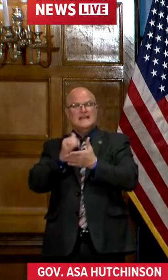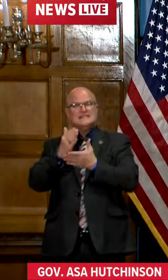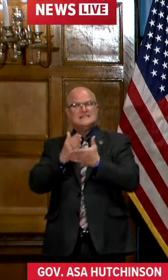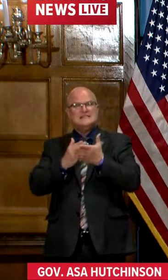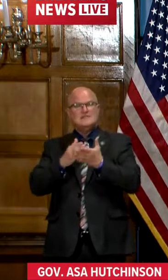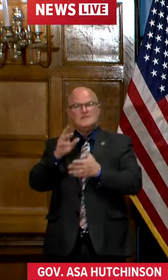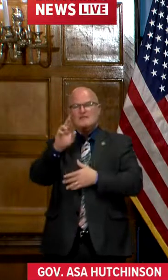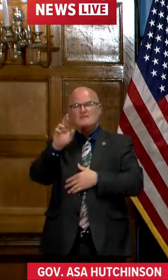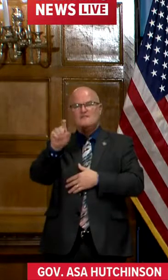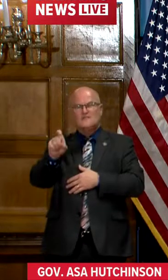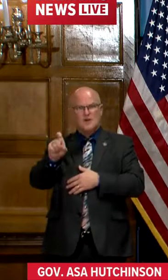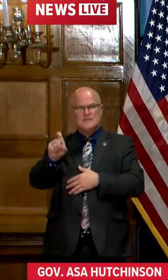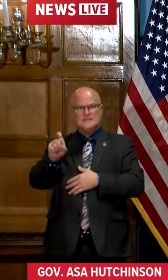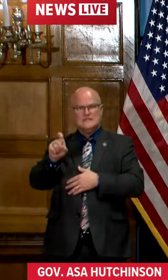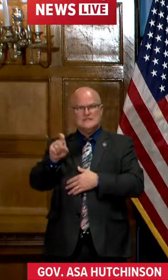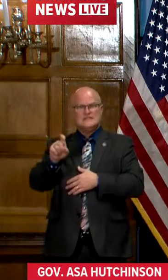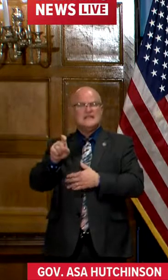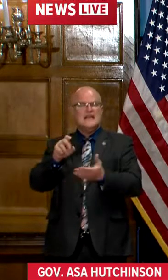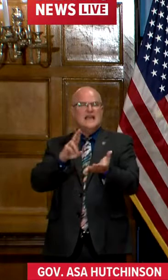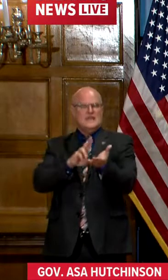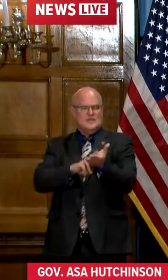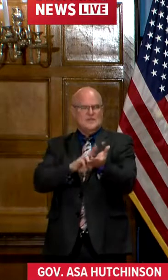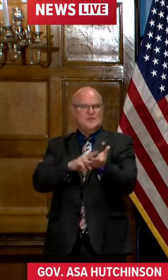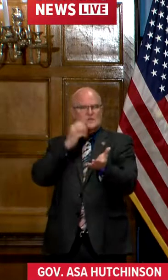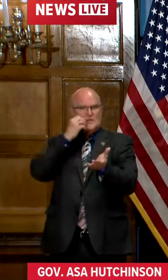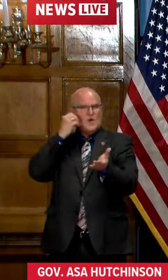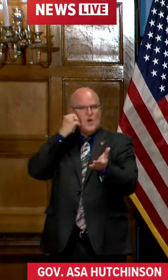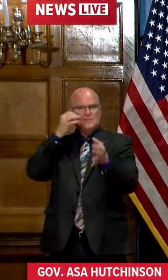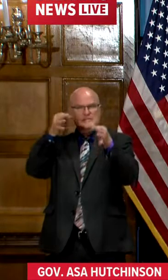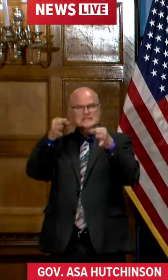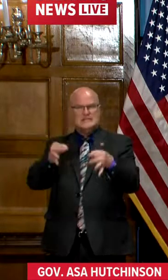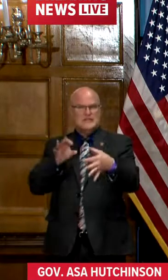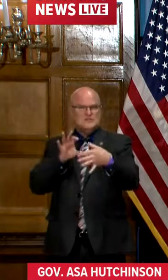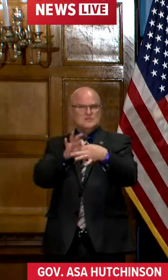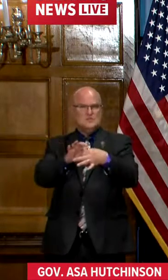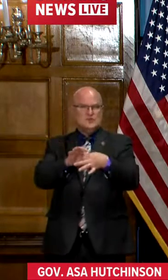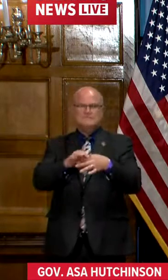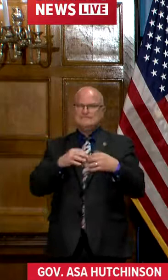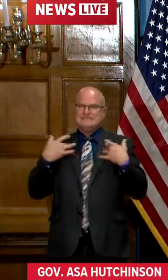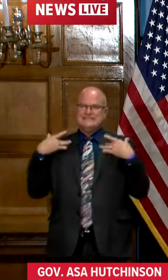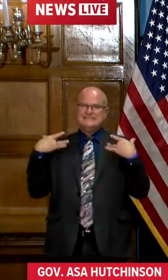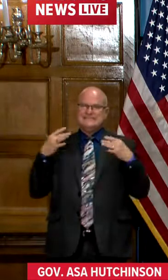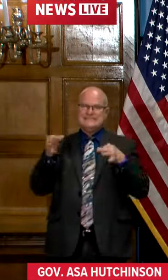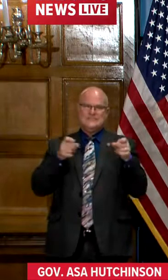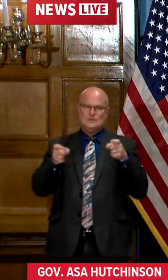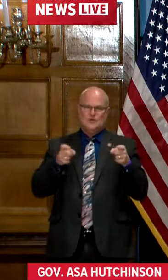of the long-term care facilities went with, we just don't have as much control there.